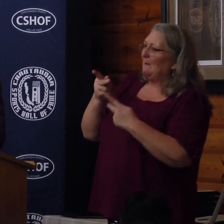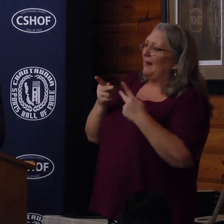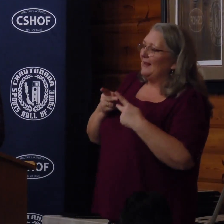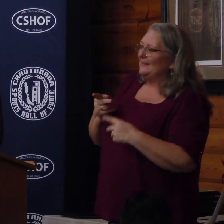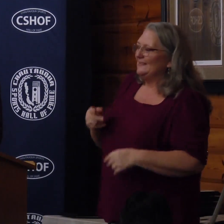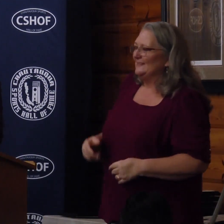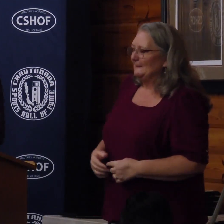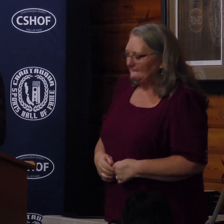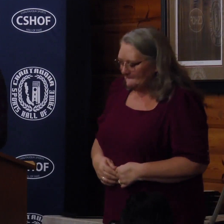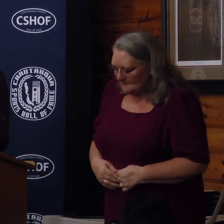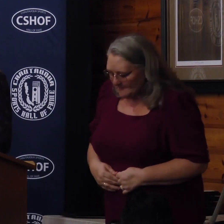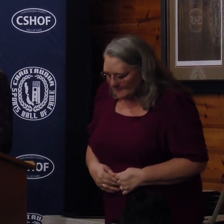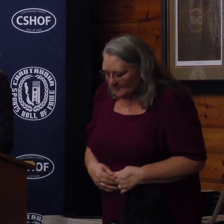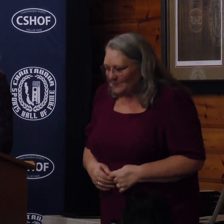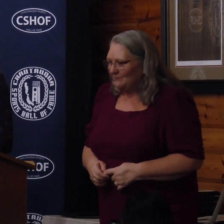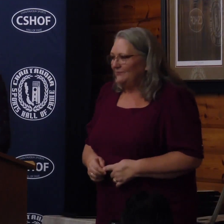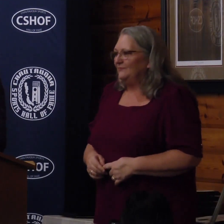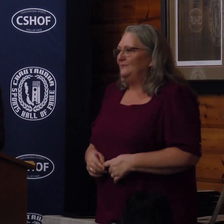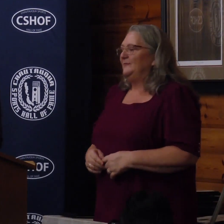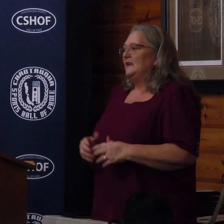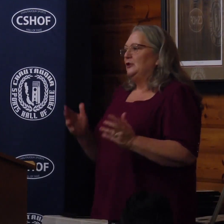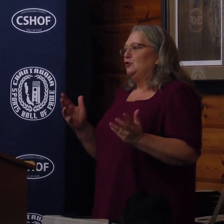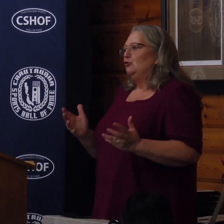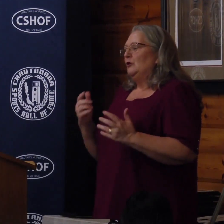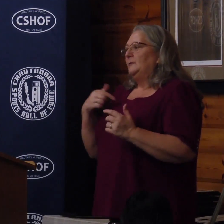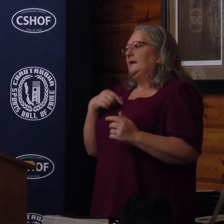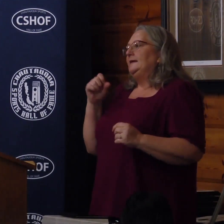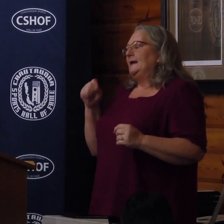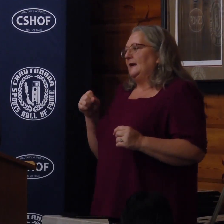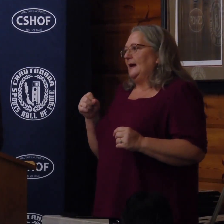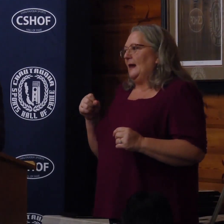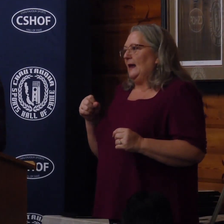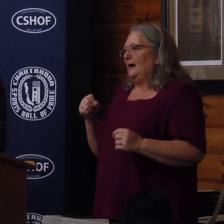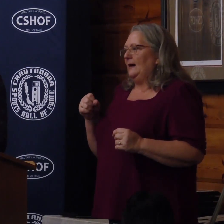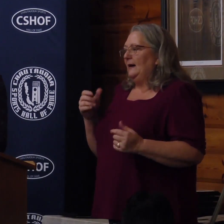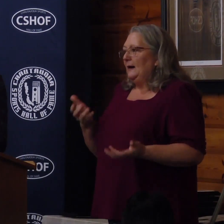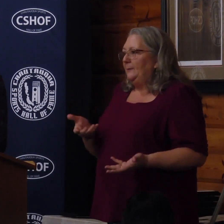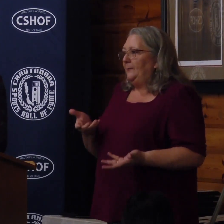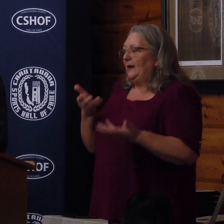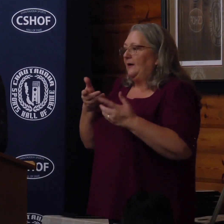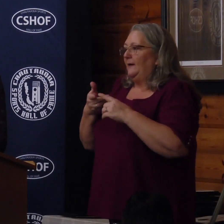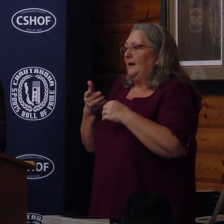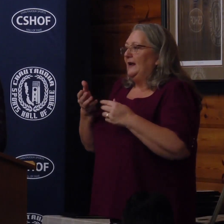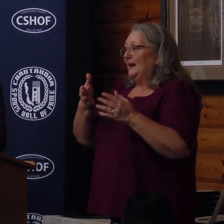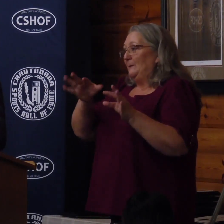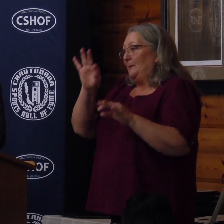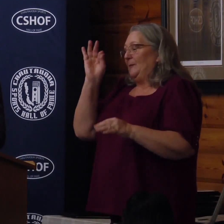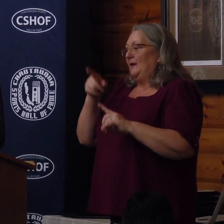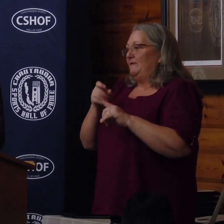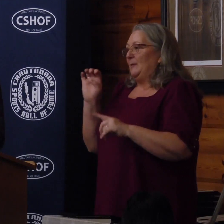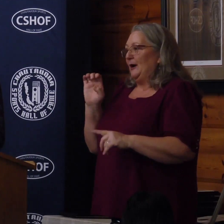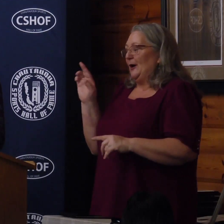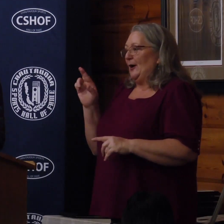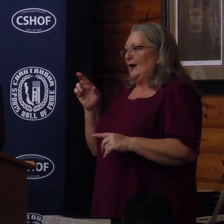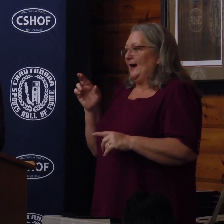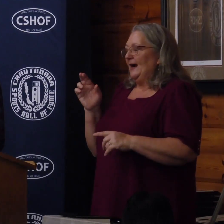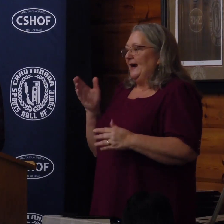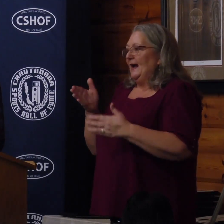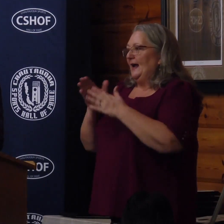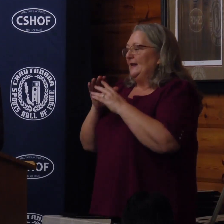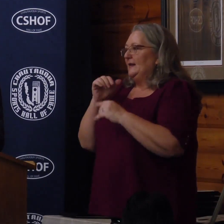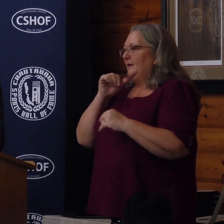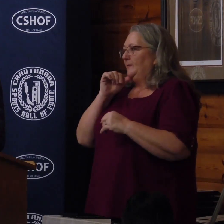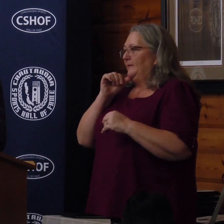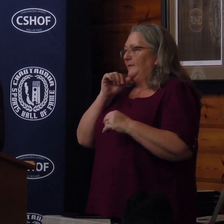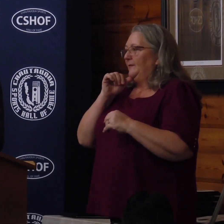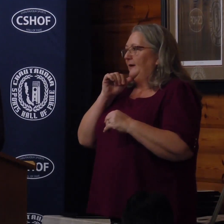encouraged me, yes, pick me up from emergency rooms, asking them not to laugh